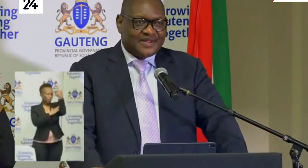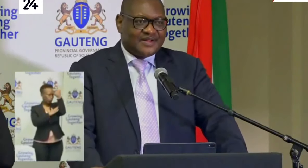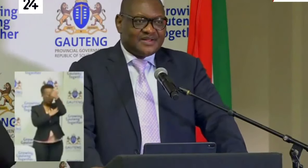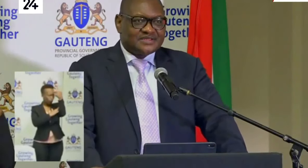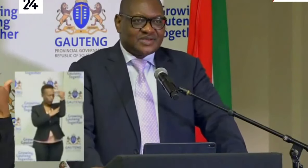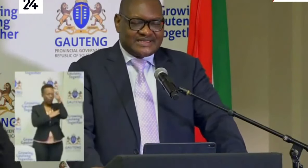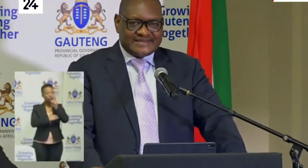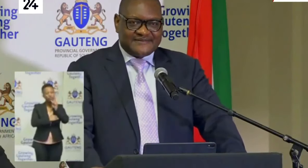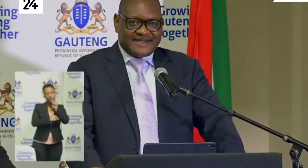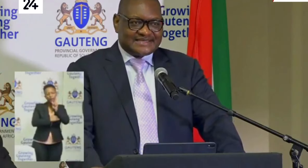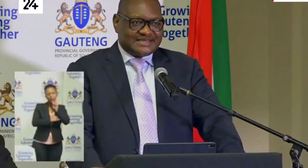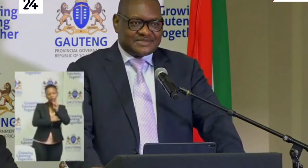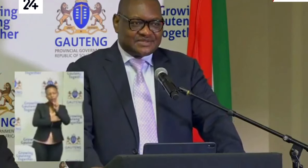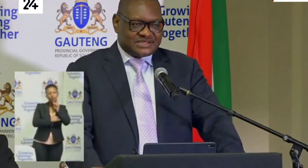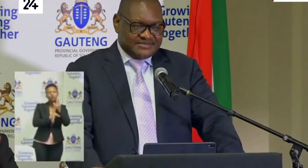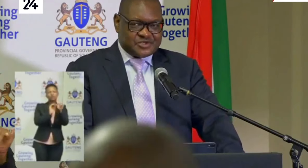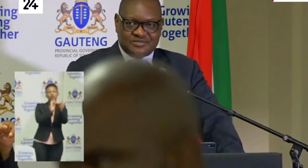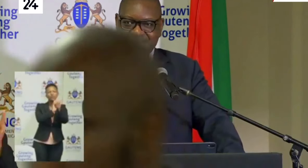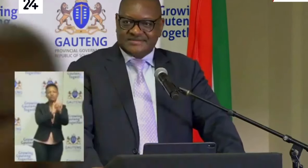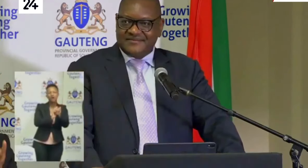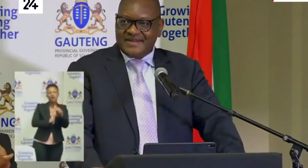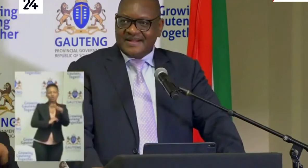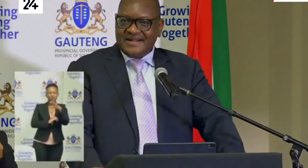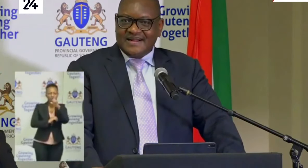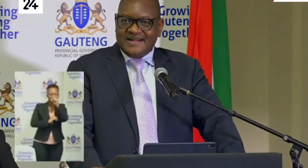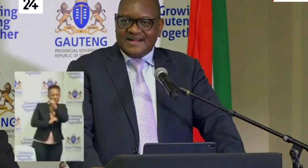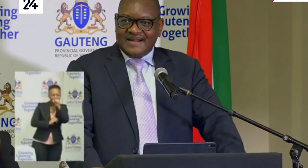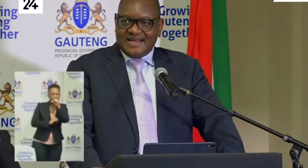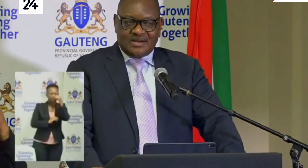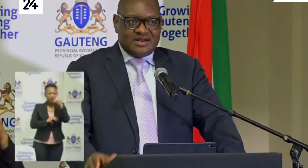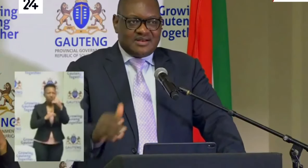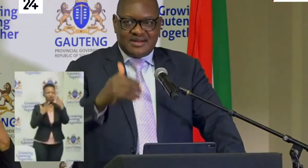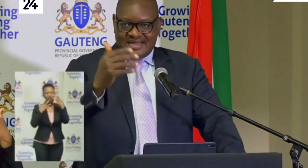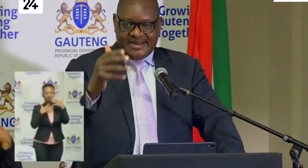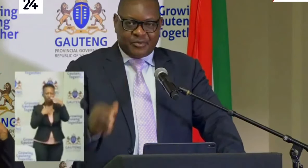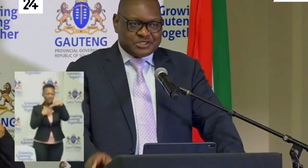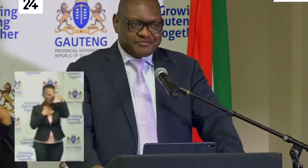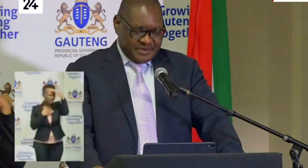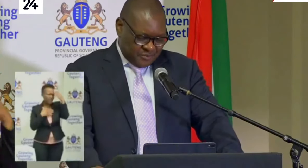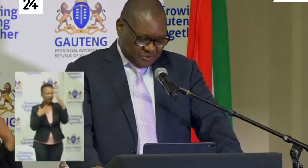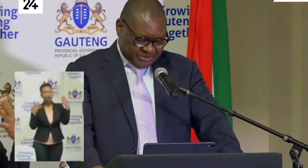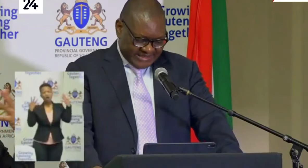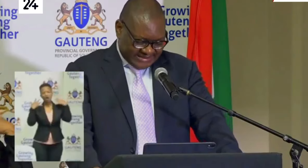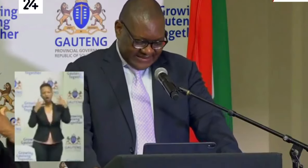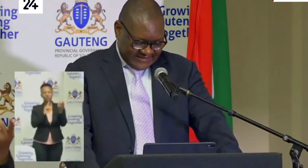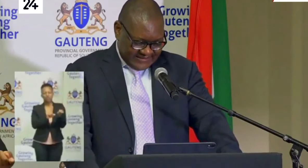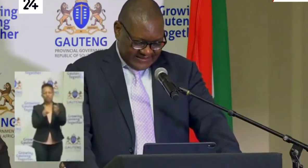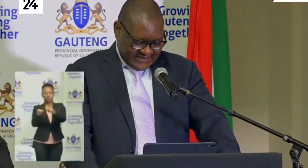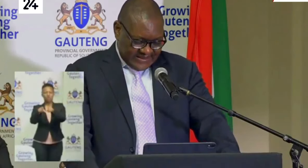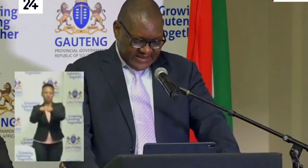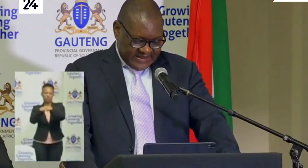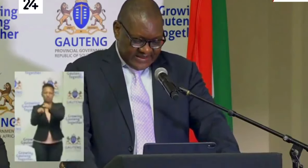to identify symptoms, and then putting people to testing.